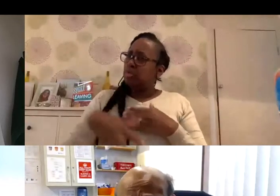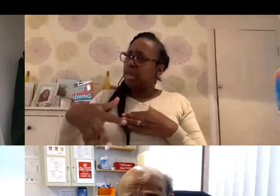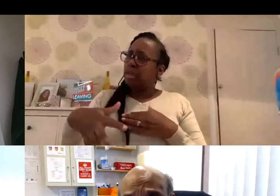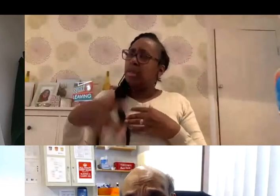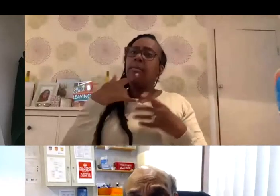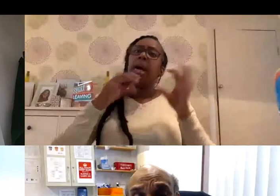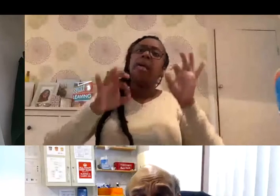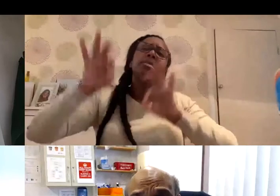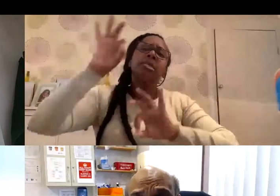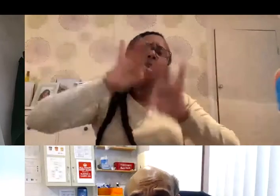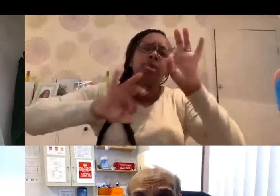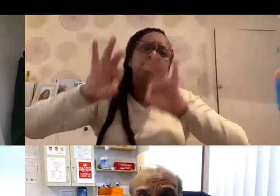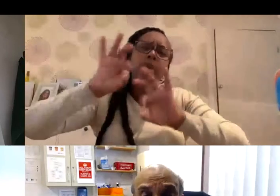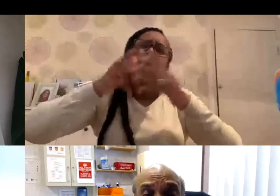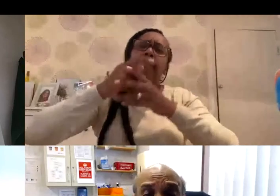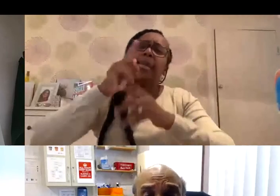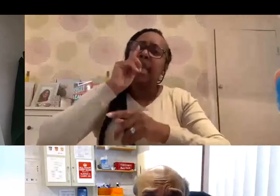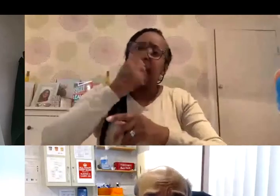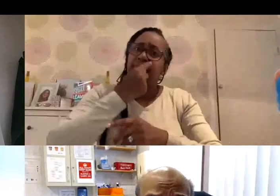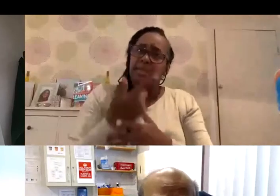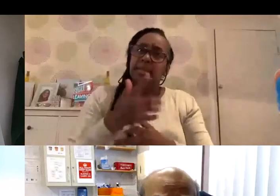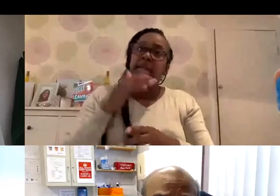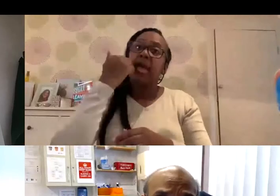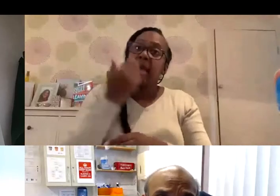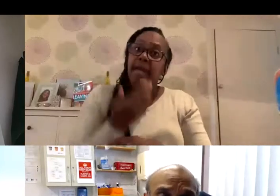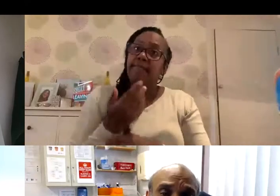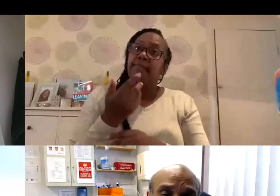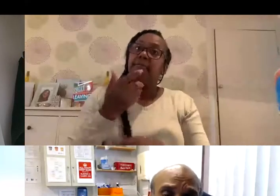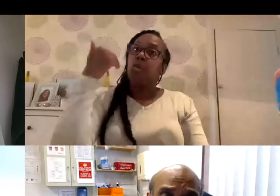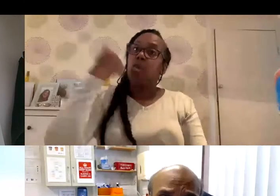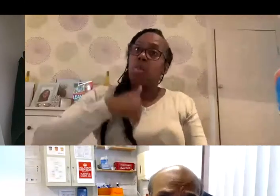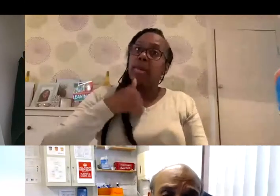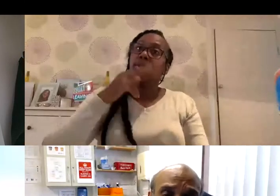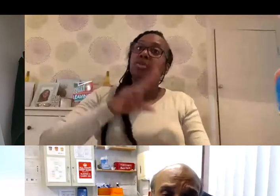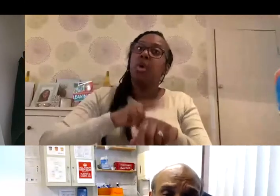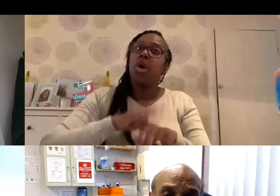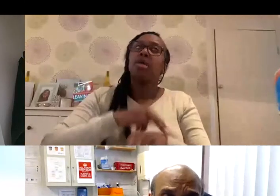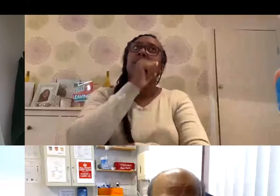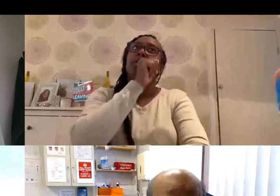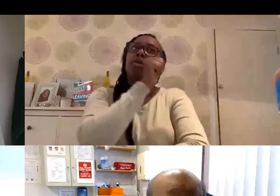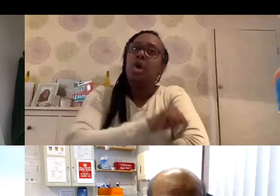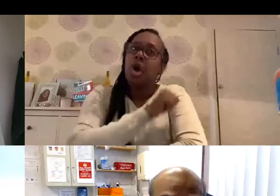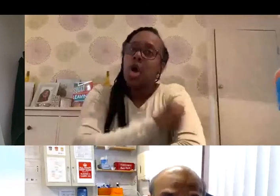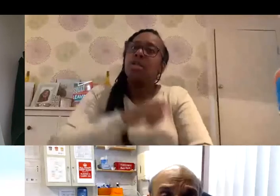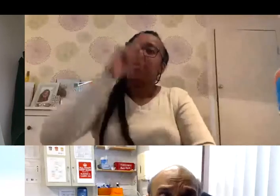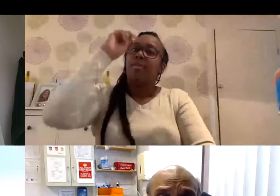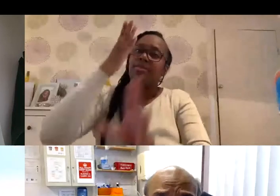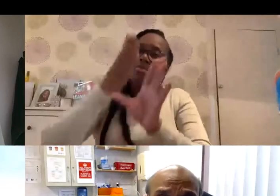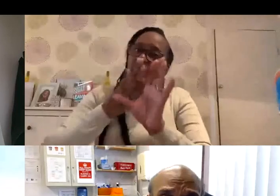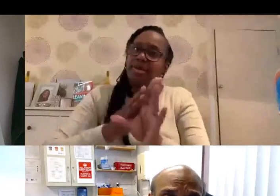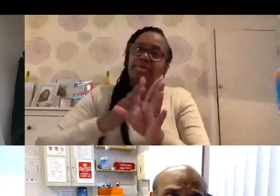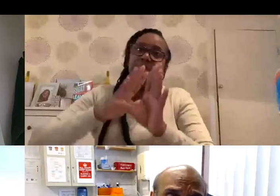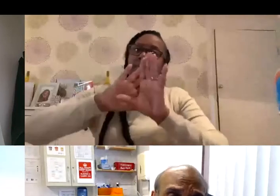the real social answer is the evidence in front of me. Every single female doctor, nurse, therapist, person